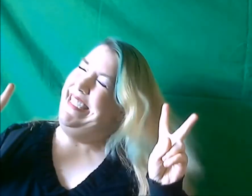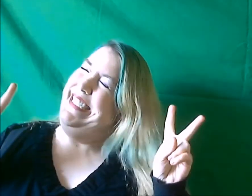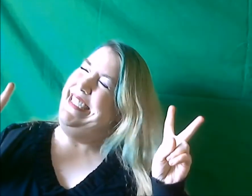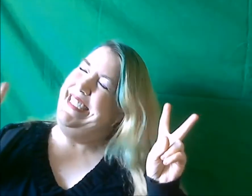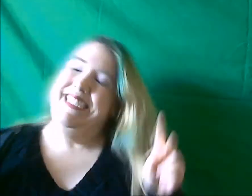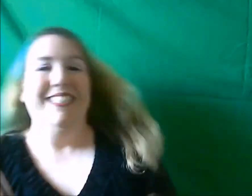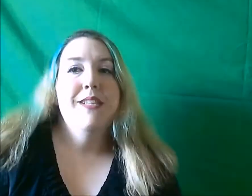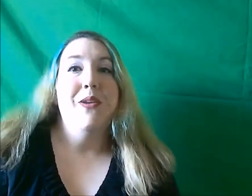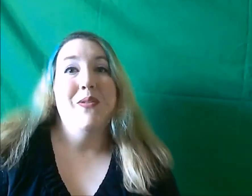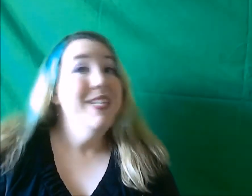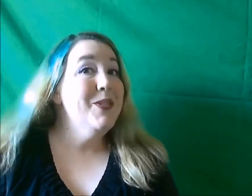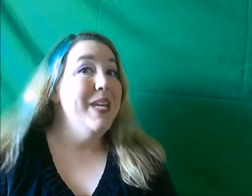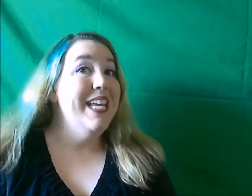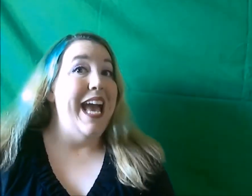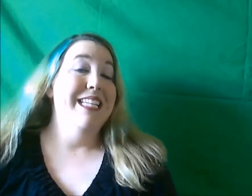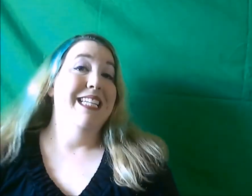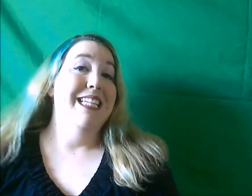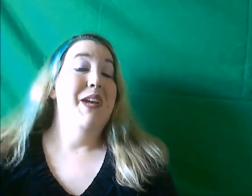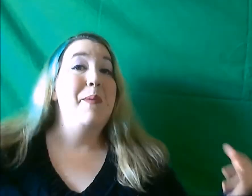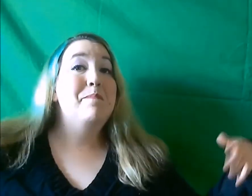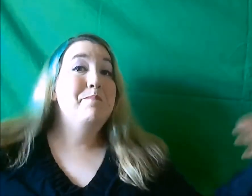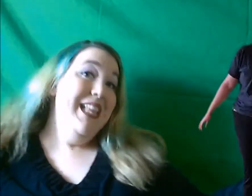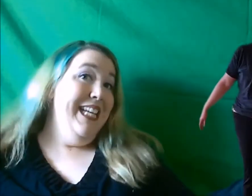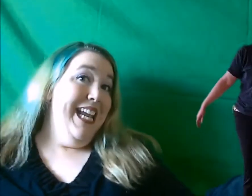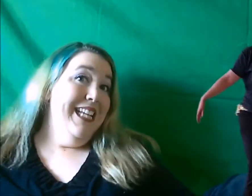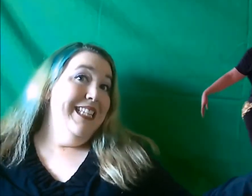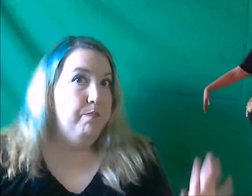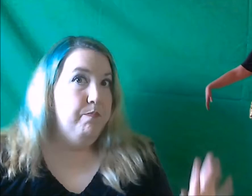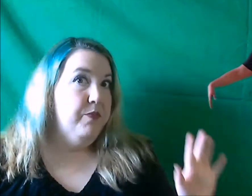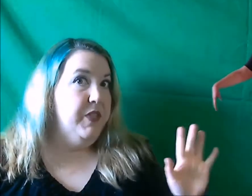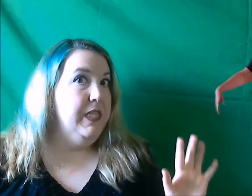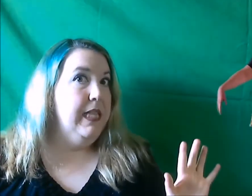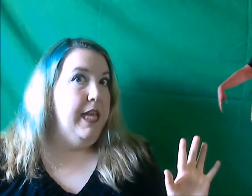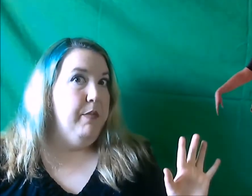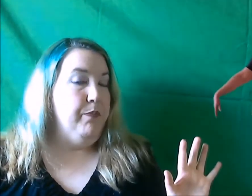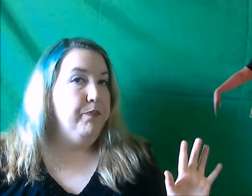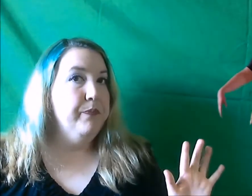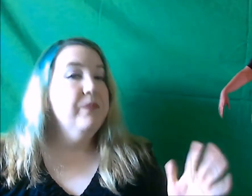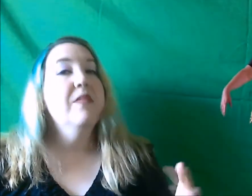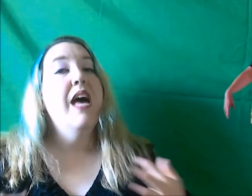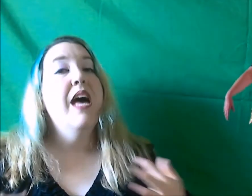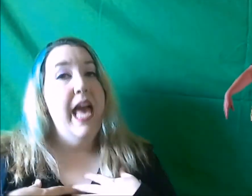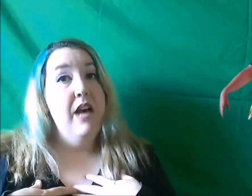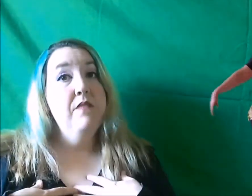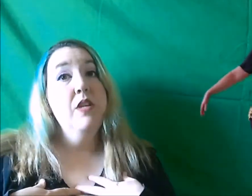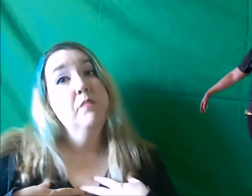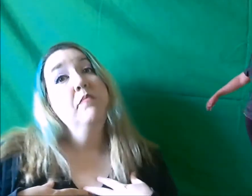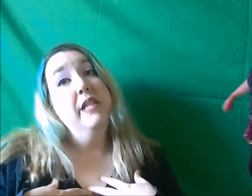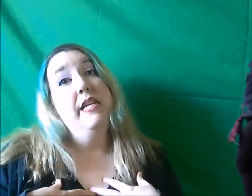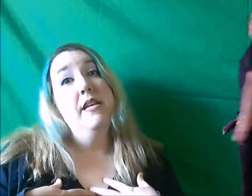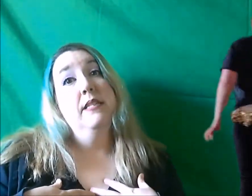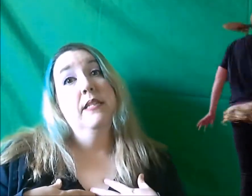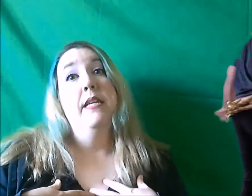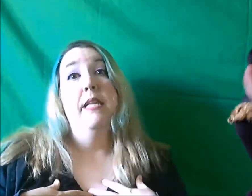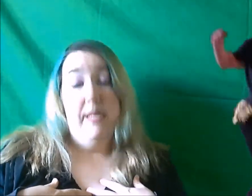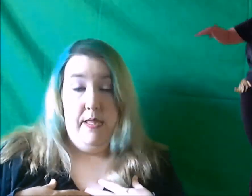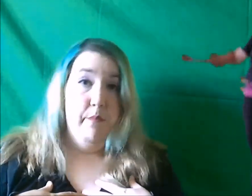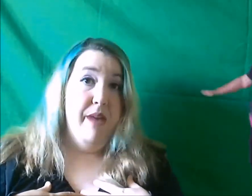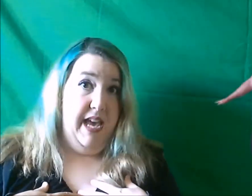So this week I did belly dancing. Disclaimer I have done belly dancing in the past.